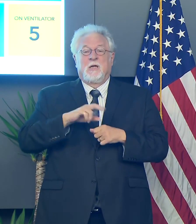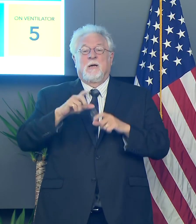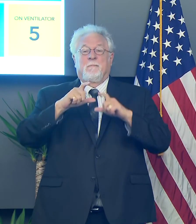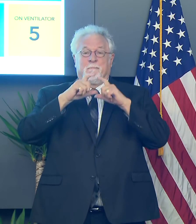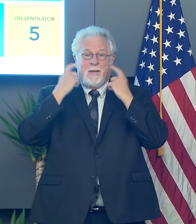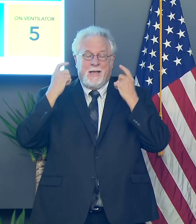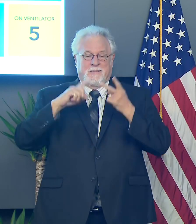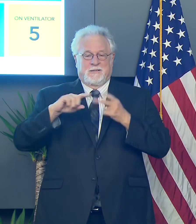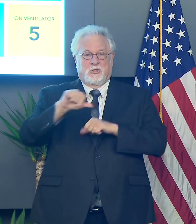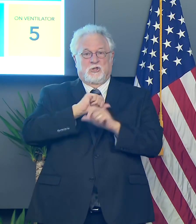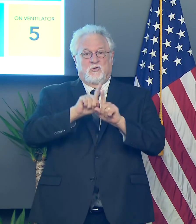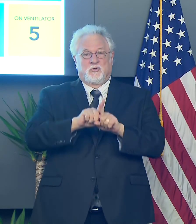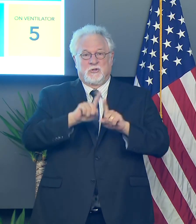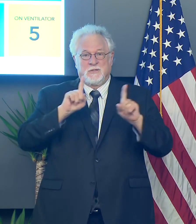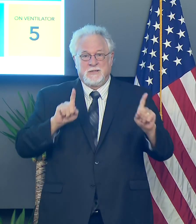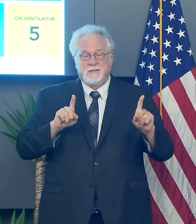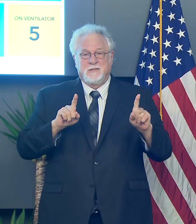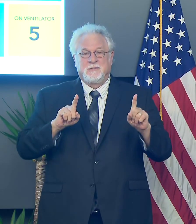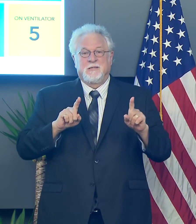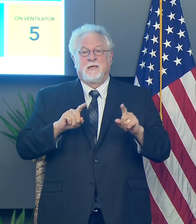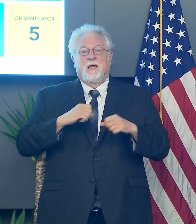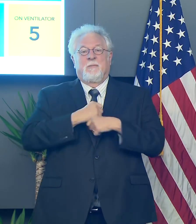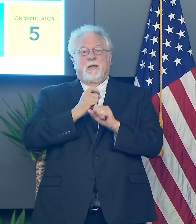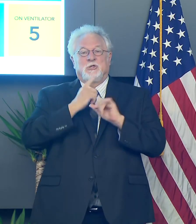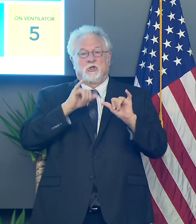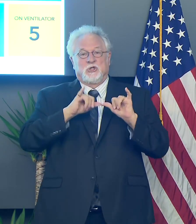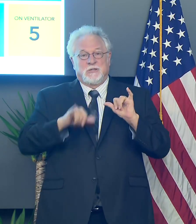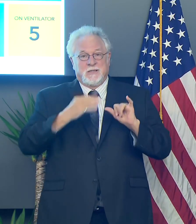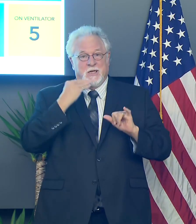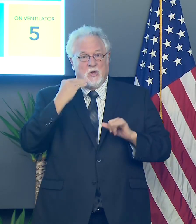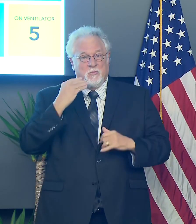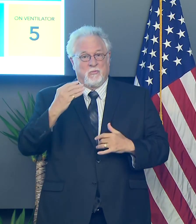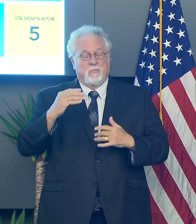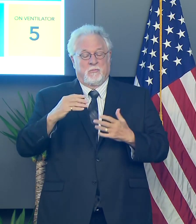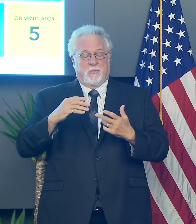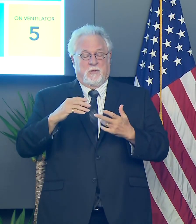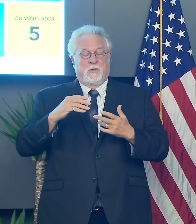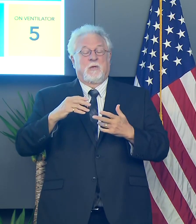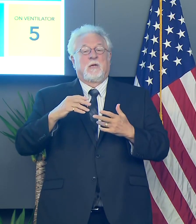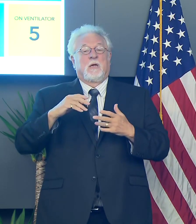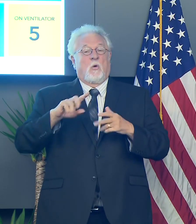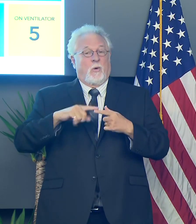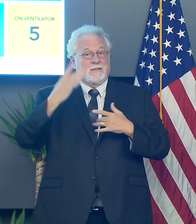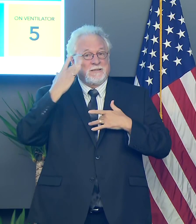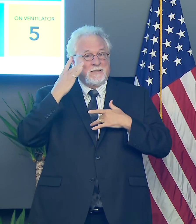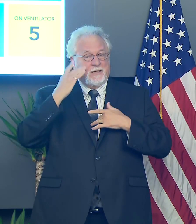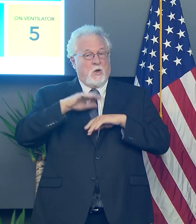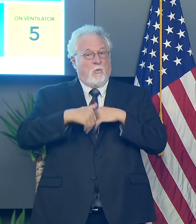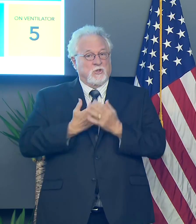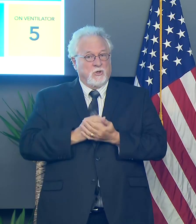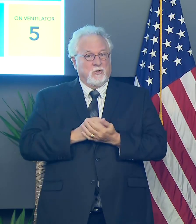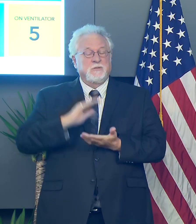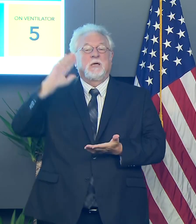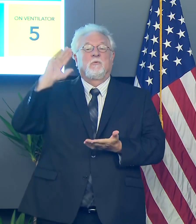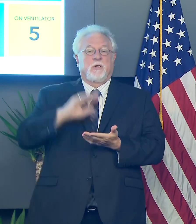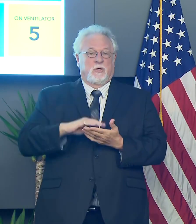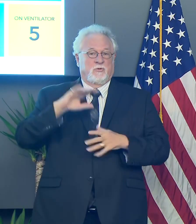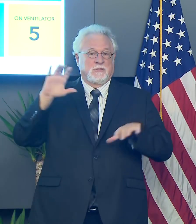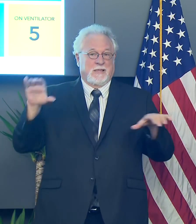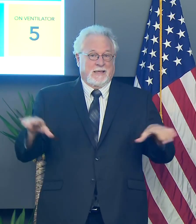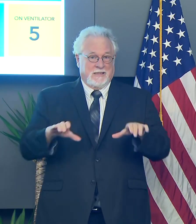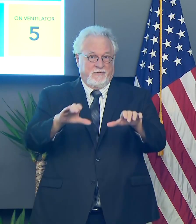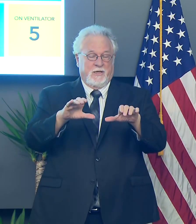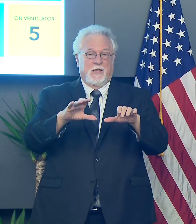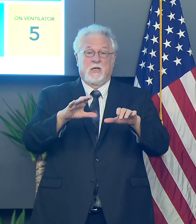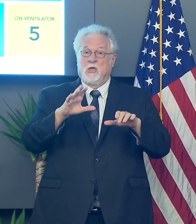mask, social distance. Uh, make sure you stay home when you're sick. Wash your hands frequently. Cut down on your activity. Um,